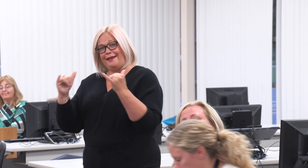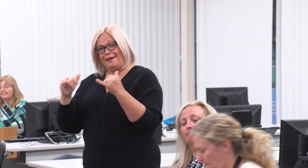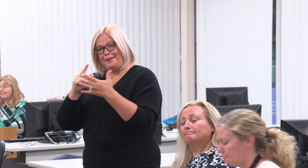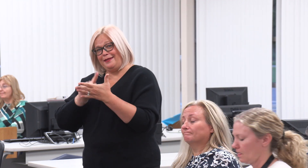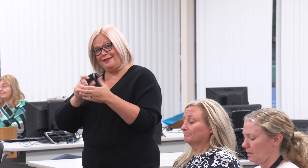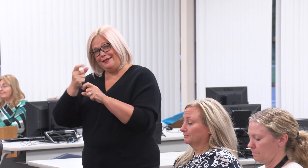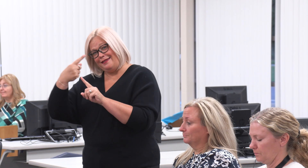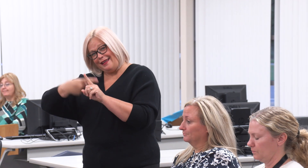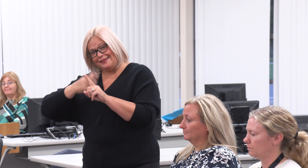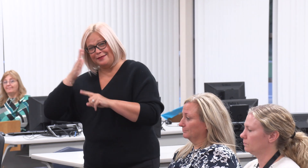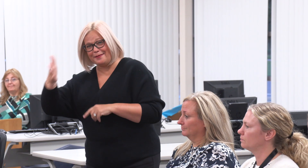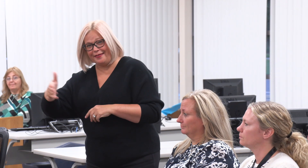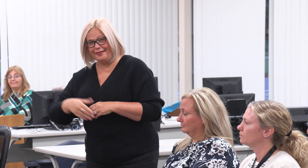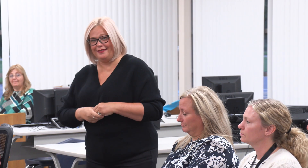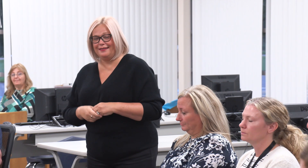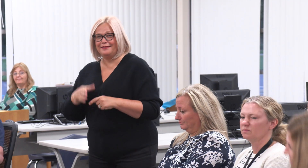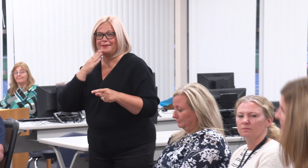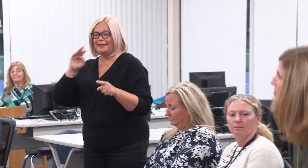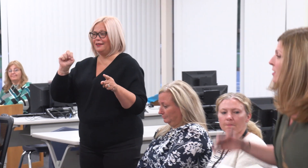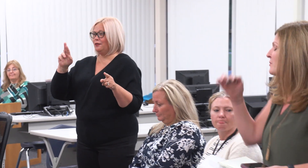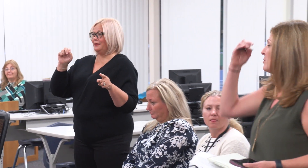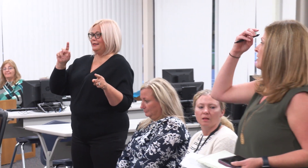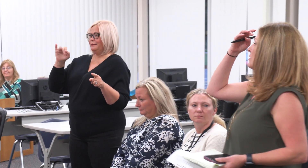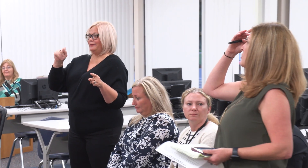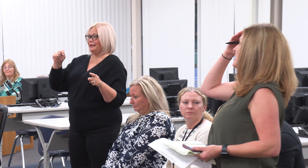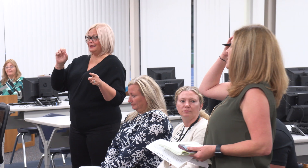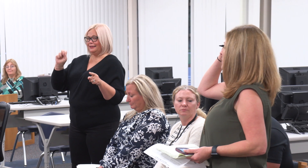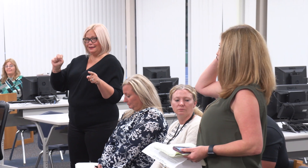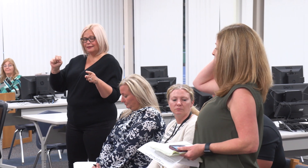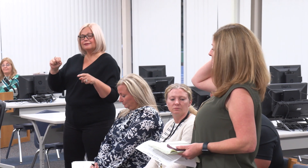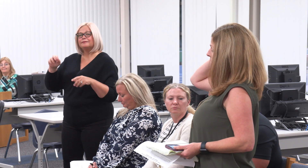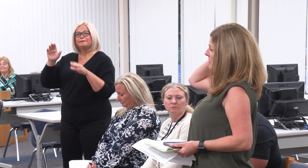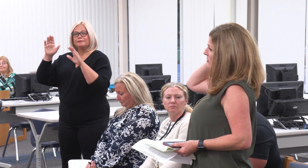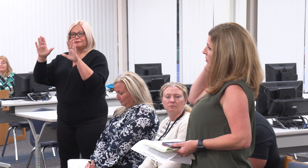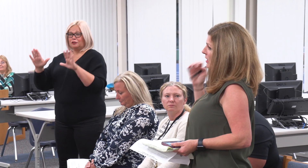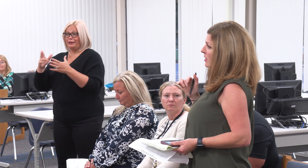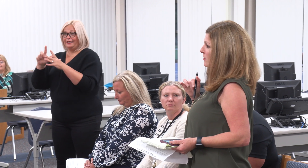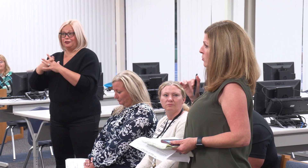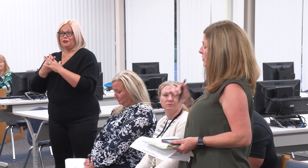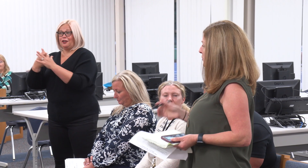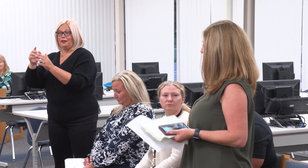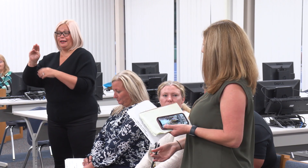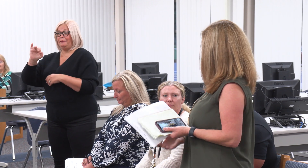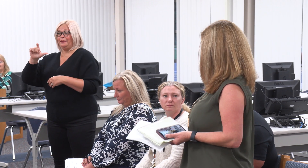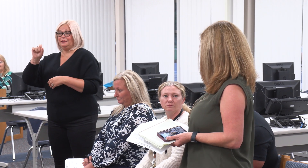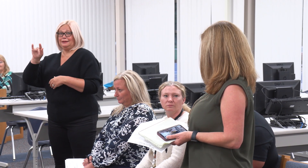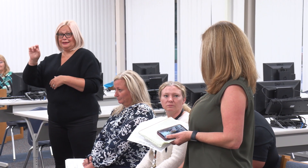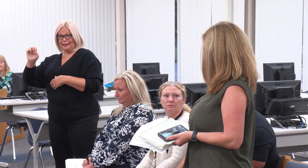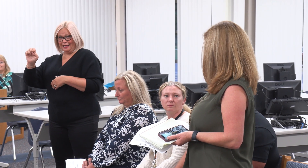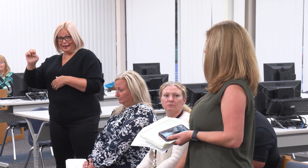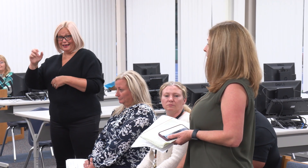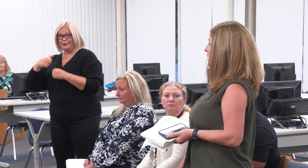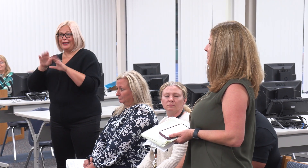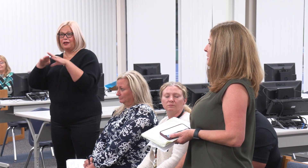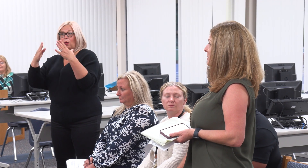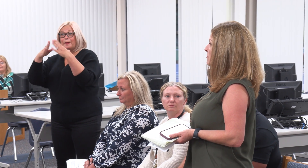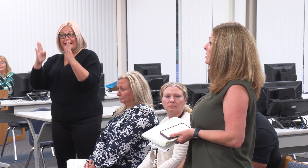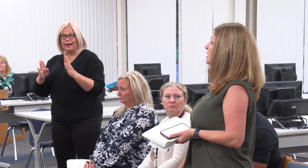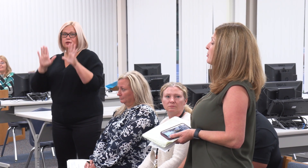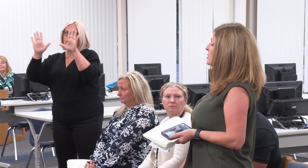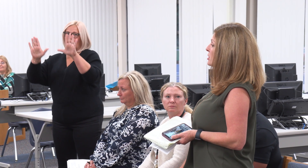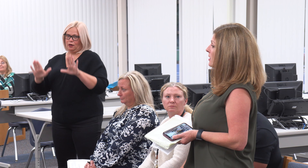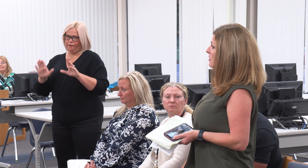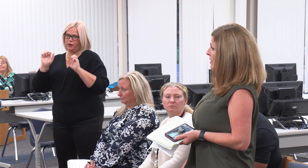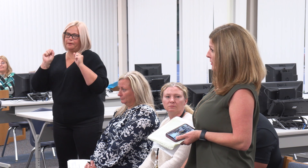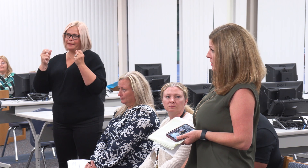Thank you. Mrs. Pelleke. Things are off to a great start at Millside. So we had a wonderful turnout for open house. Our families